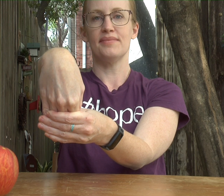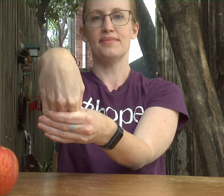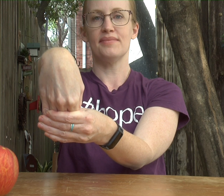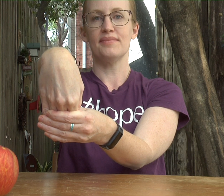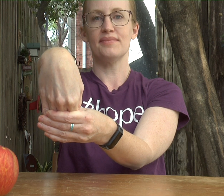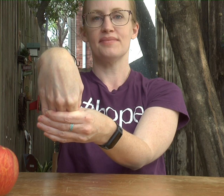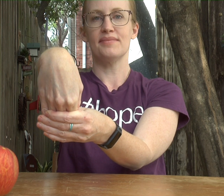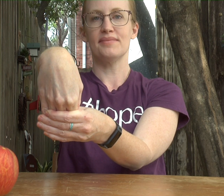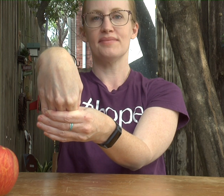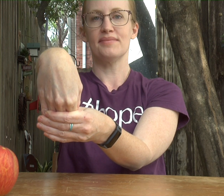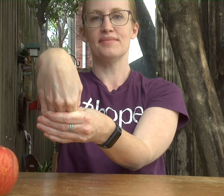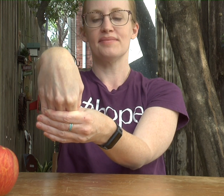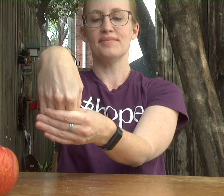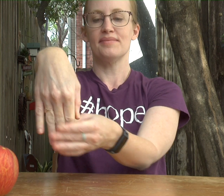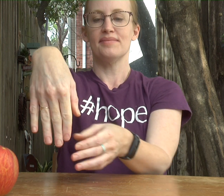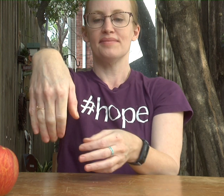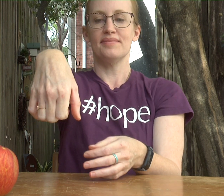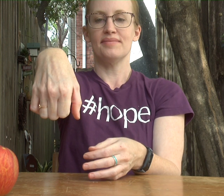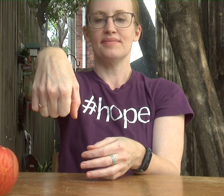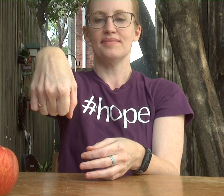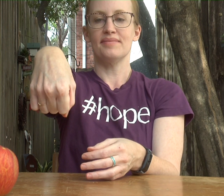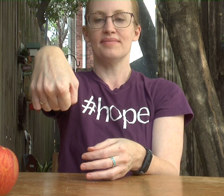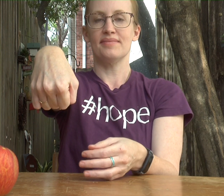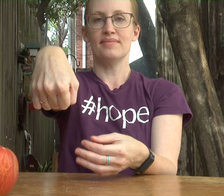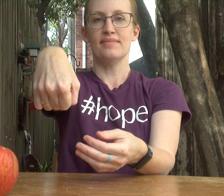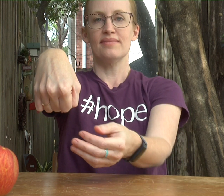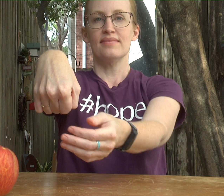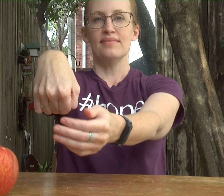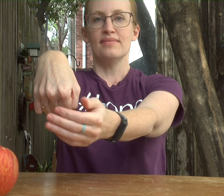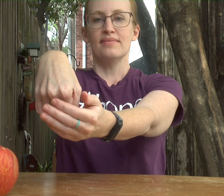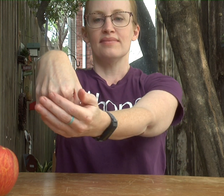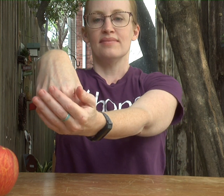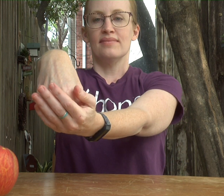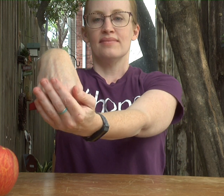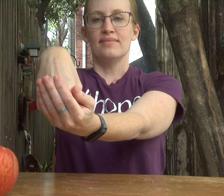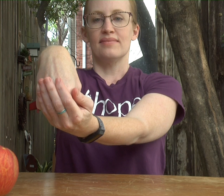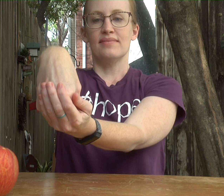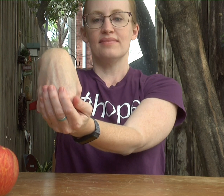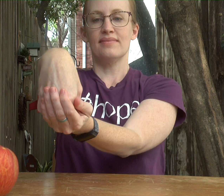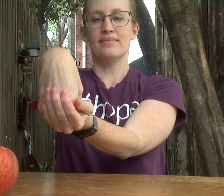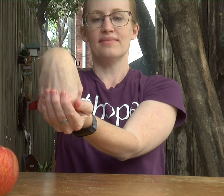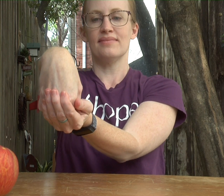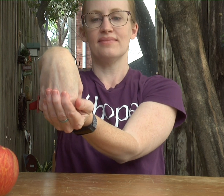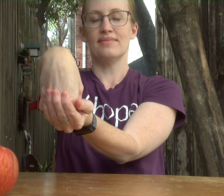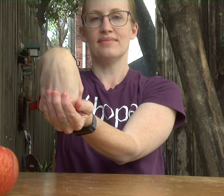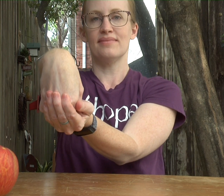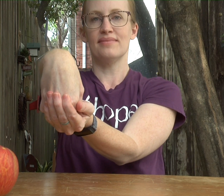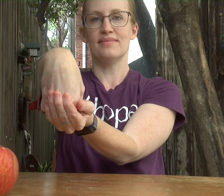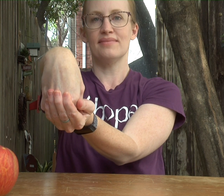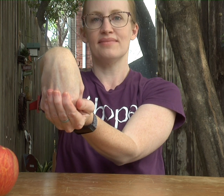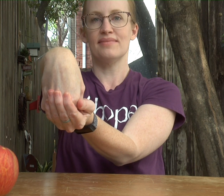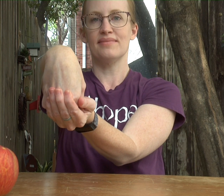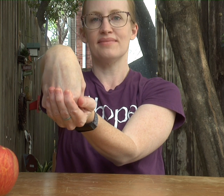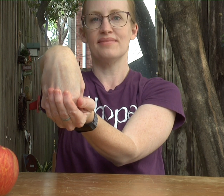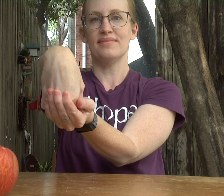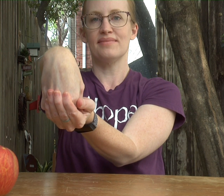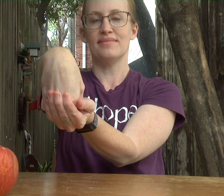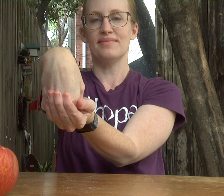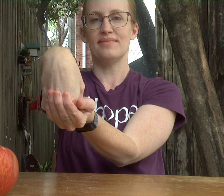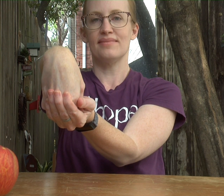And then curl your fingers under for even a bigger stretch. Pull back on your hand. Deep breathing while you're stretching helps release all your